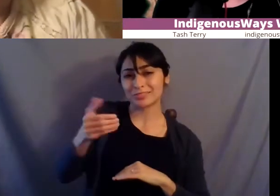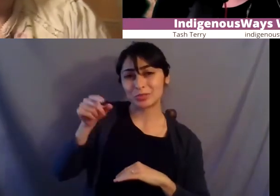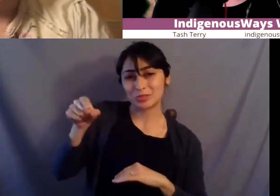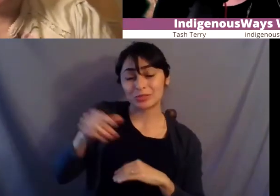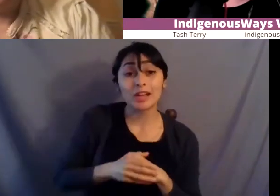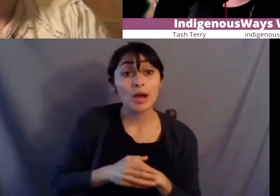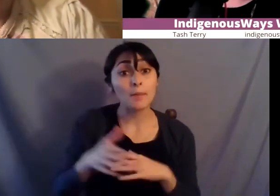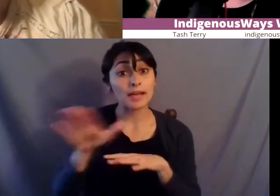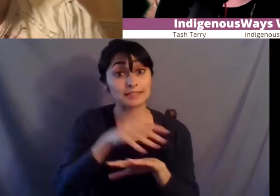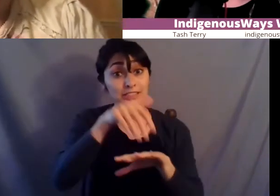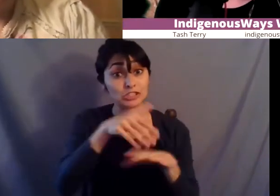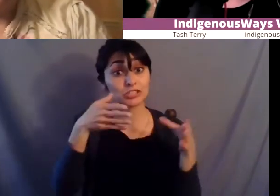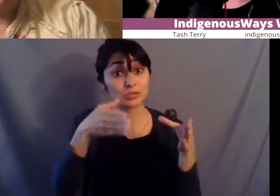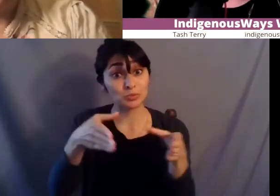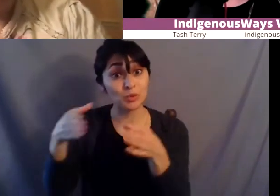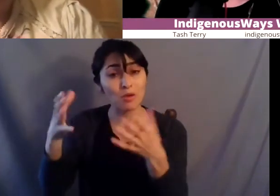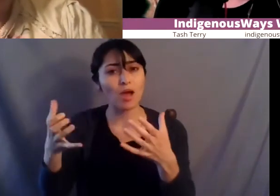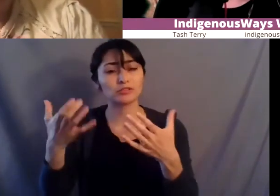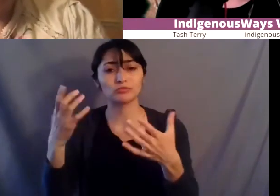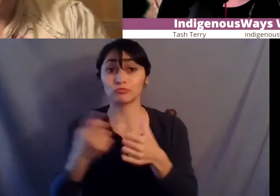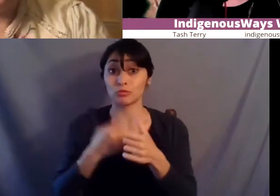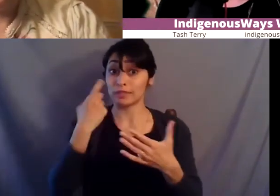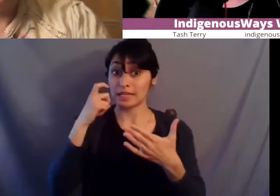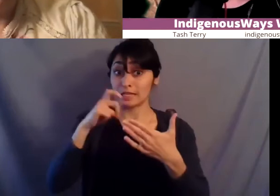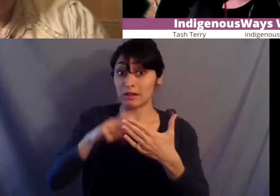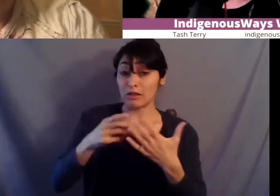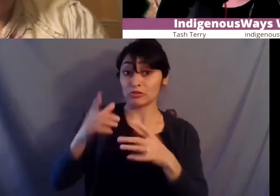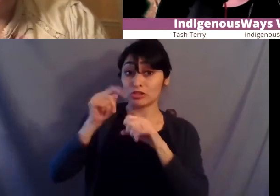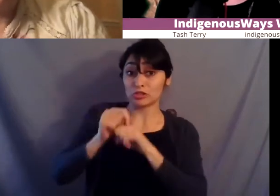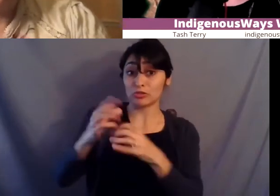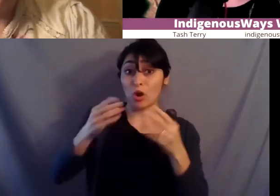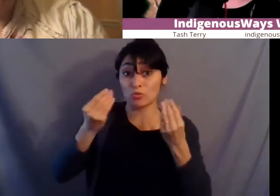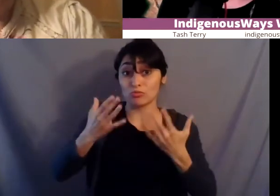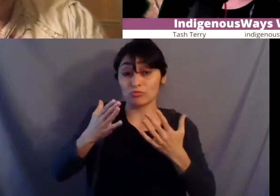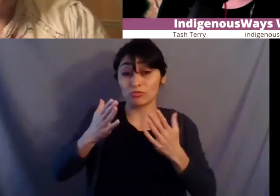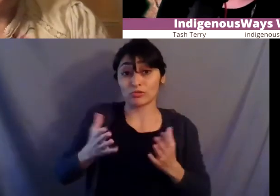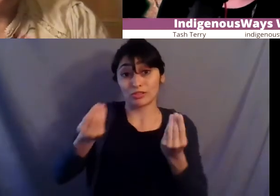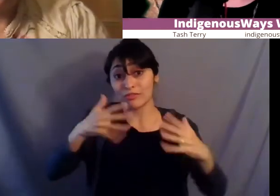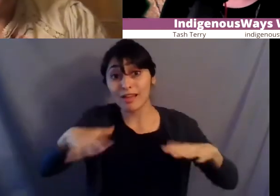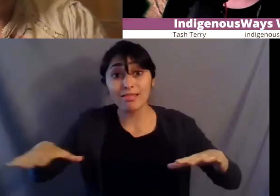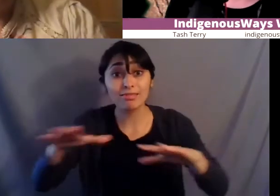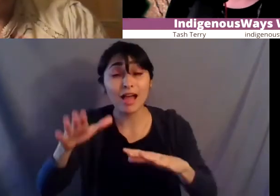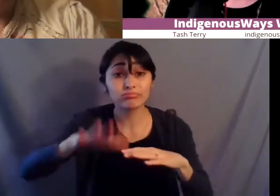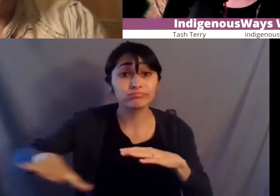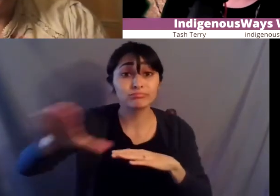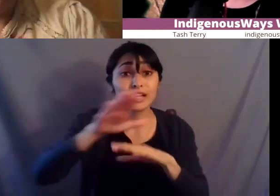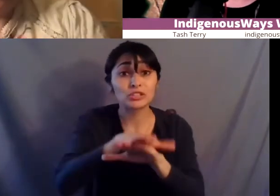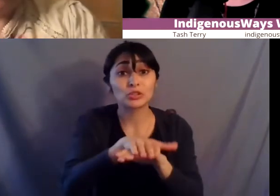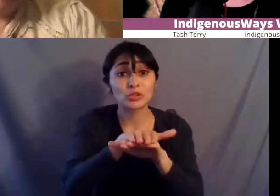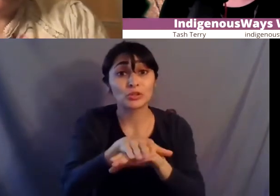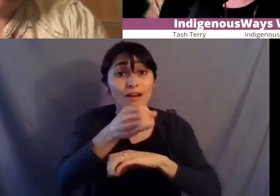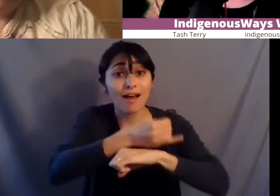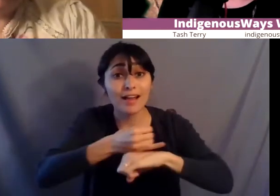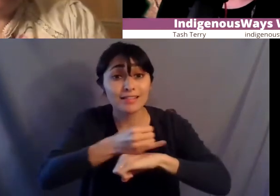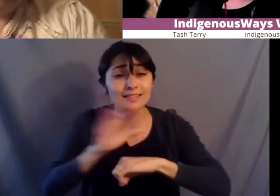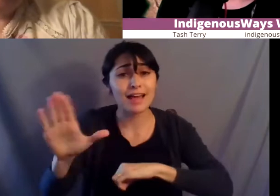ways always wants to acknowledge the traditional owners of the country throughout turtle island and pay respects to their